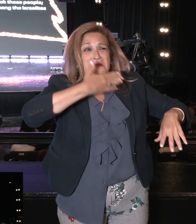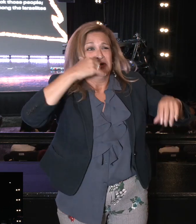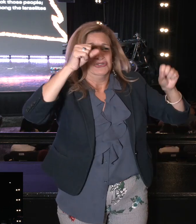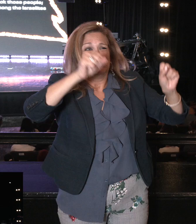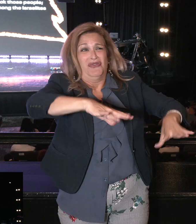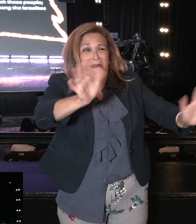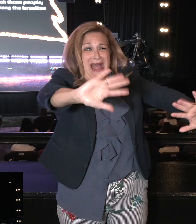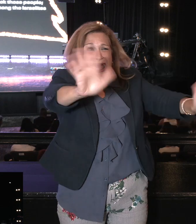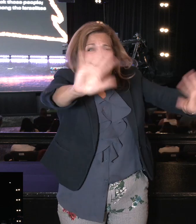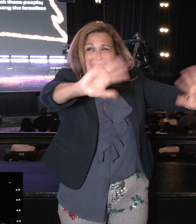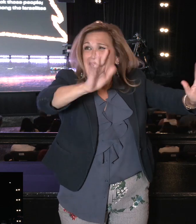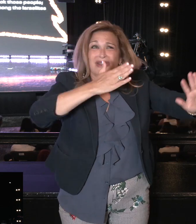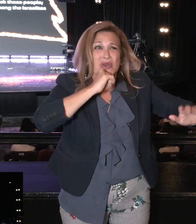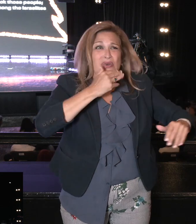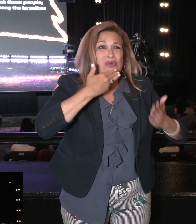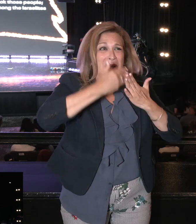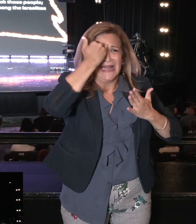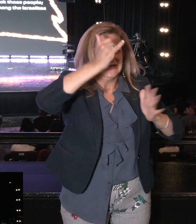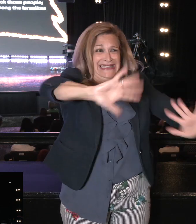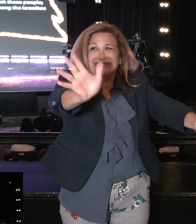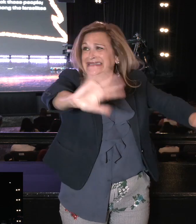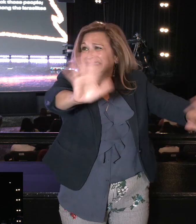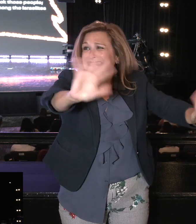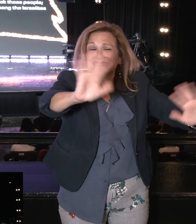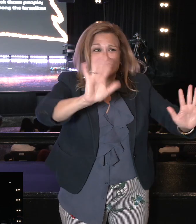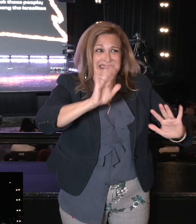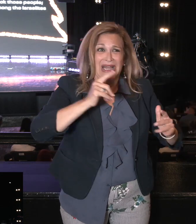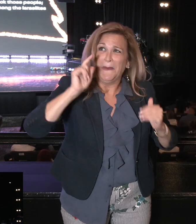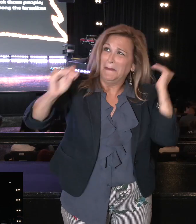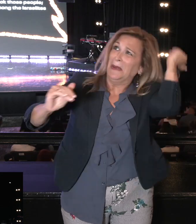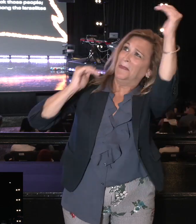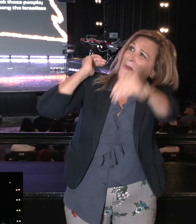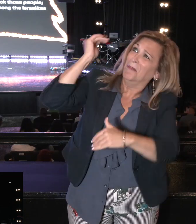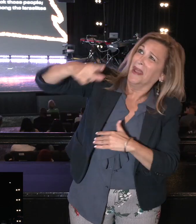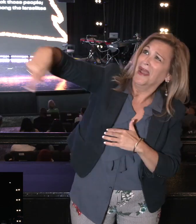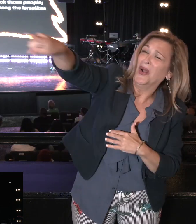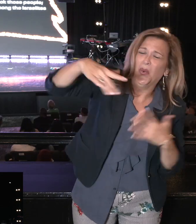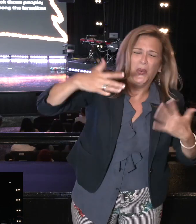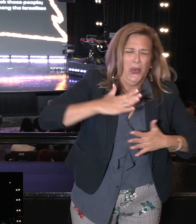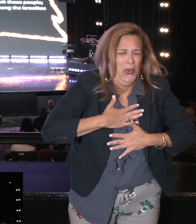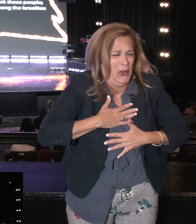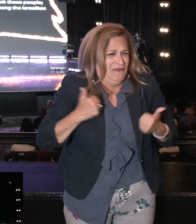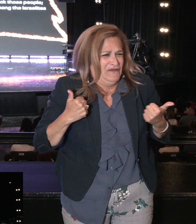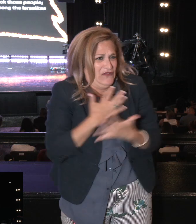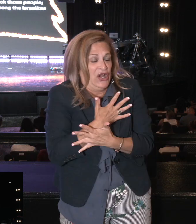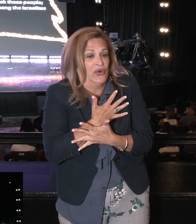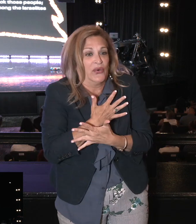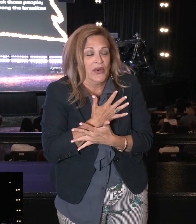and they are spread among, and they spread among the Israelites. It's a bear report about the land they had to explore.